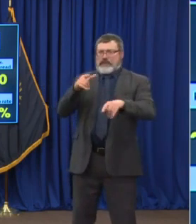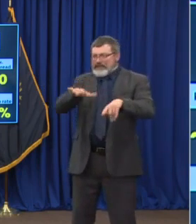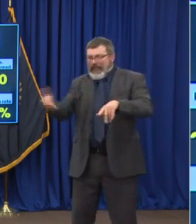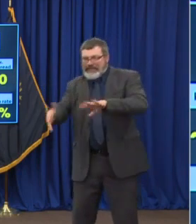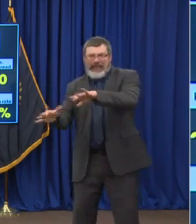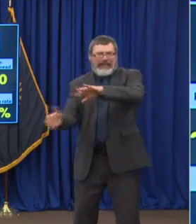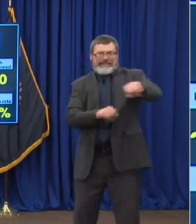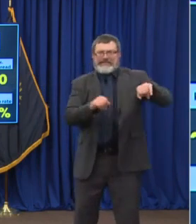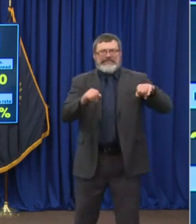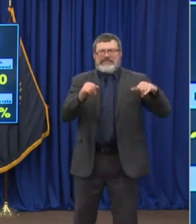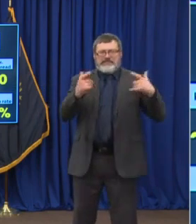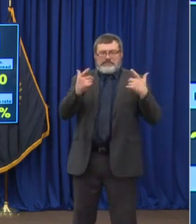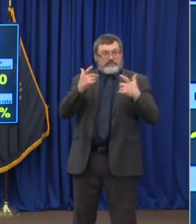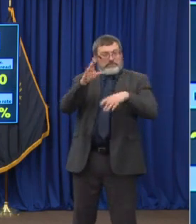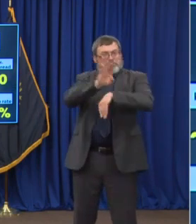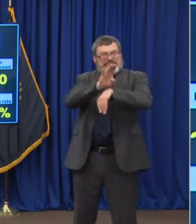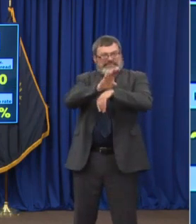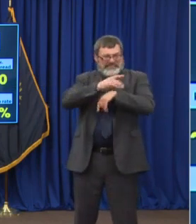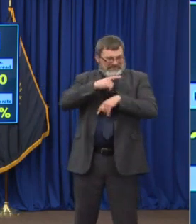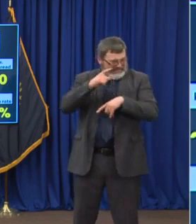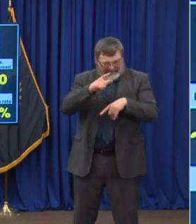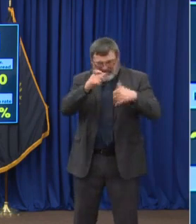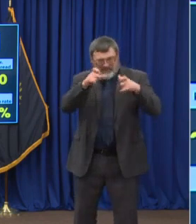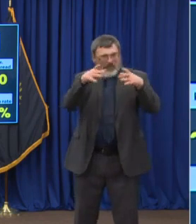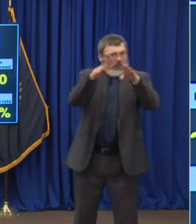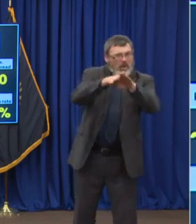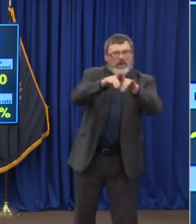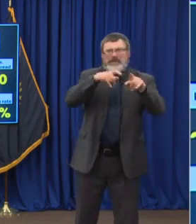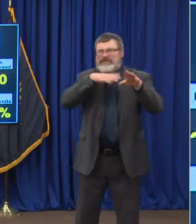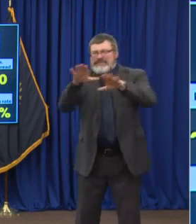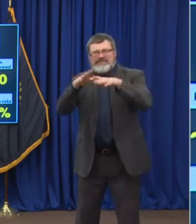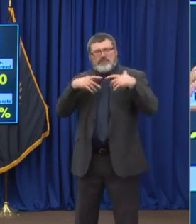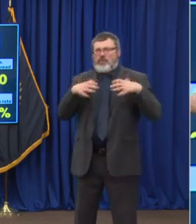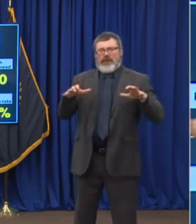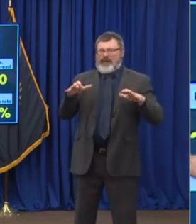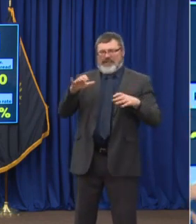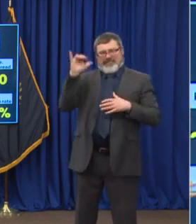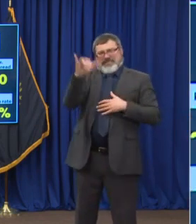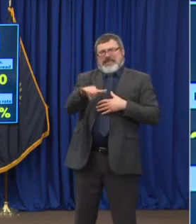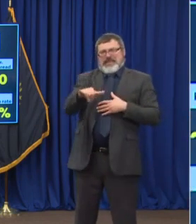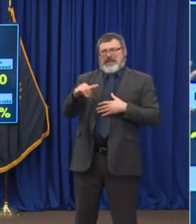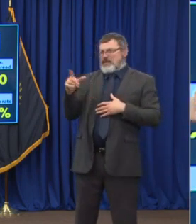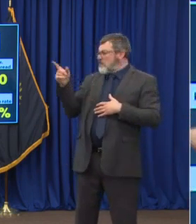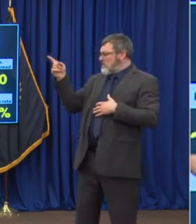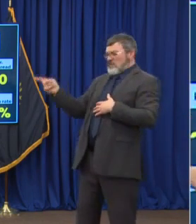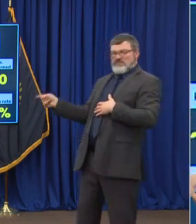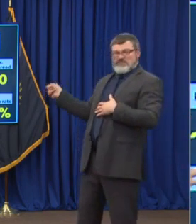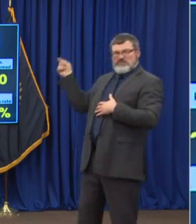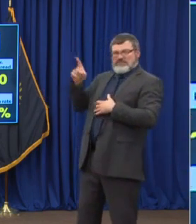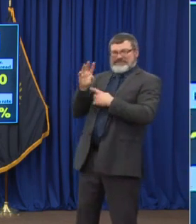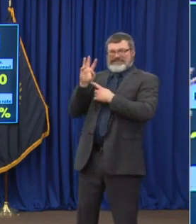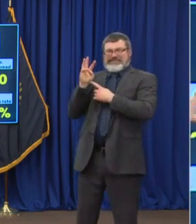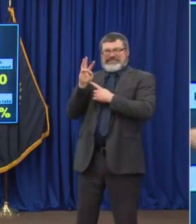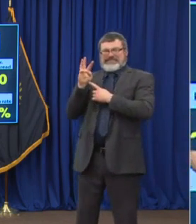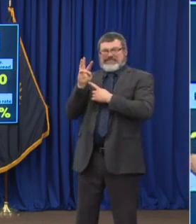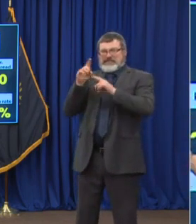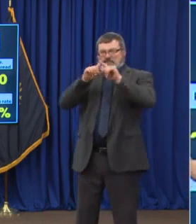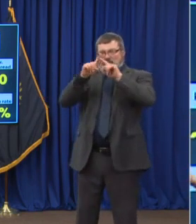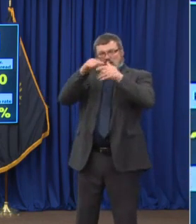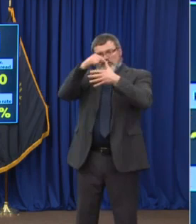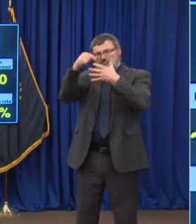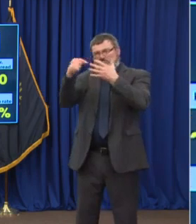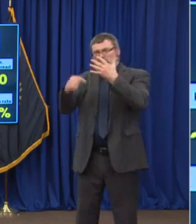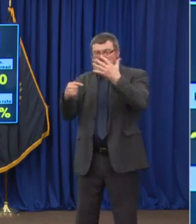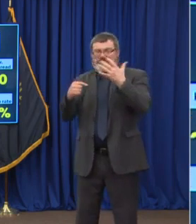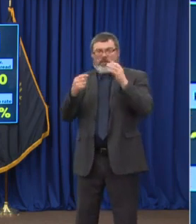health care system open and operational for the folks that are going to need it the most. So these are also when you put in all six of these variables, all six of these puzzle